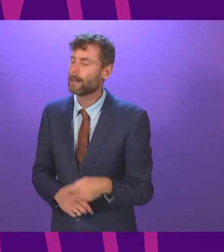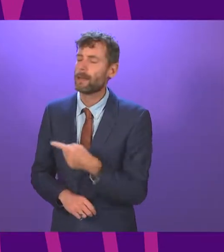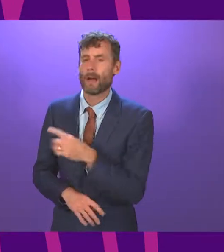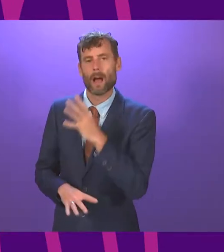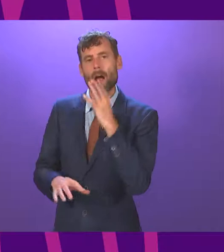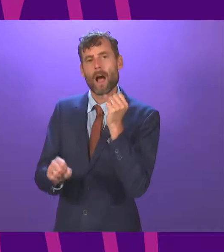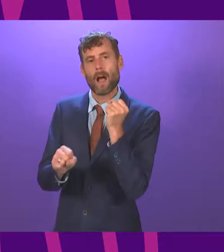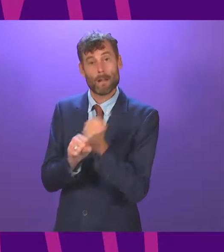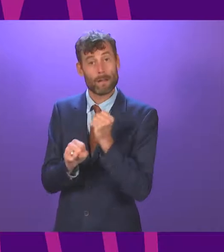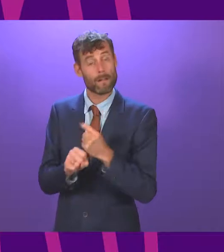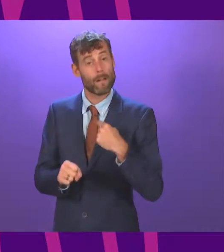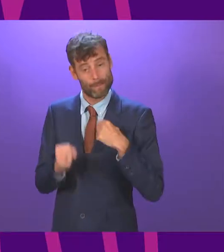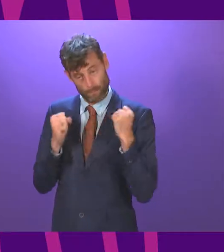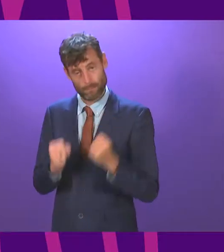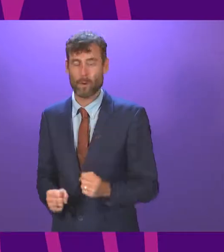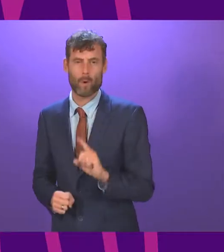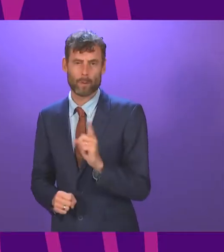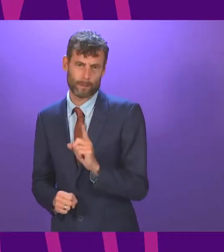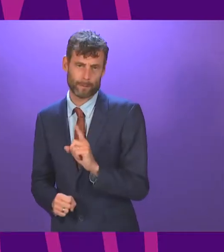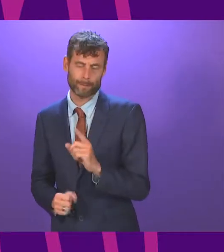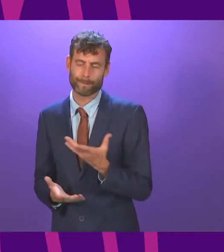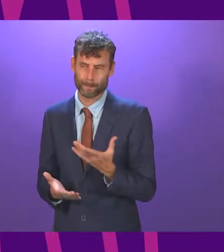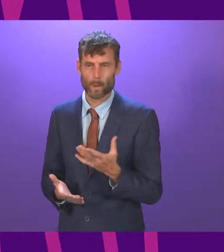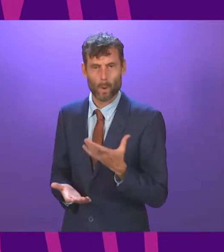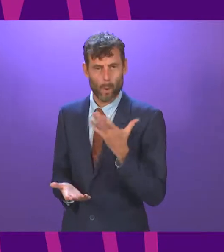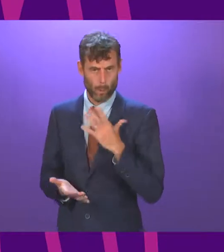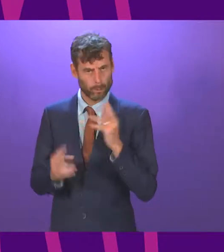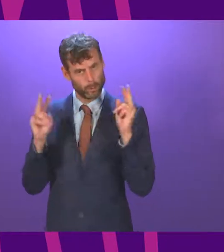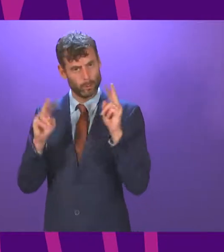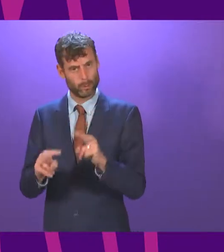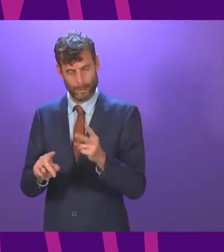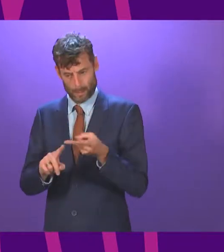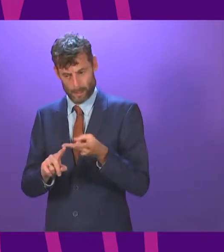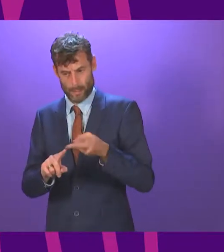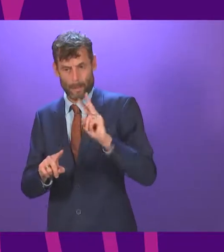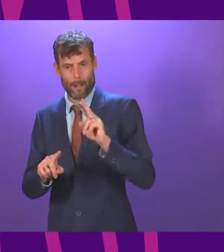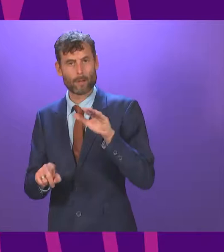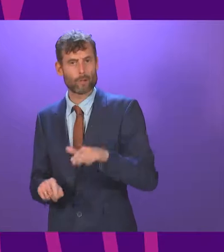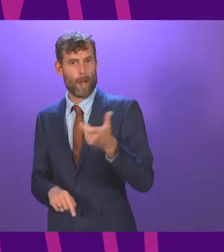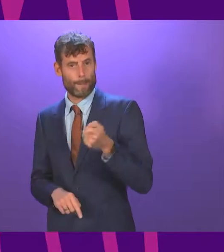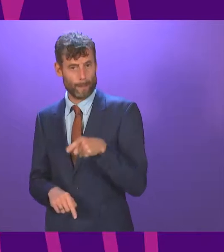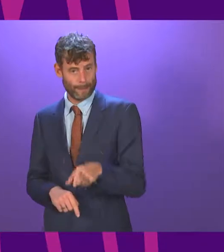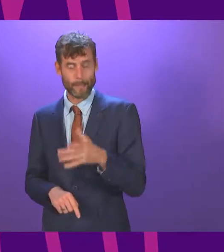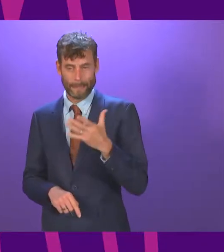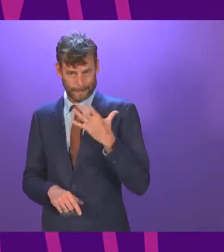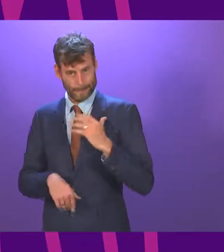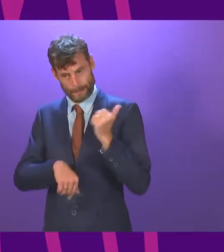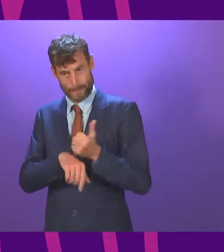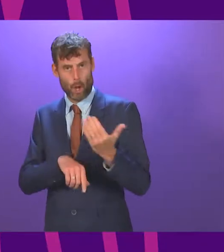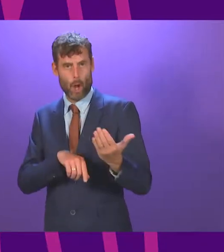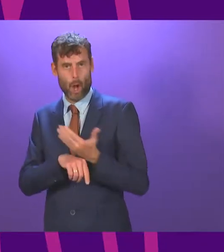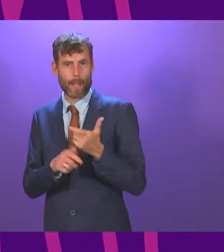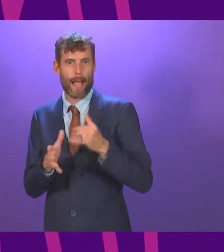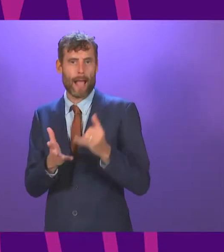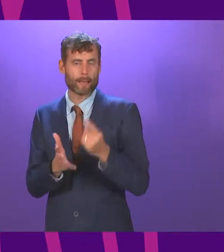the earliest possible progress on the doubling of the child payment. I think the most immediate threat to